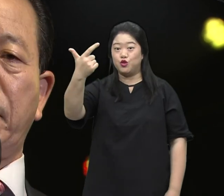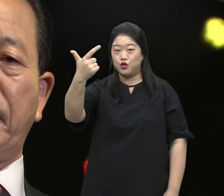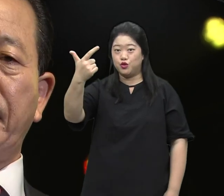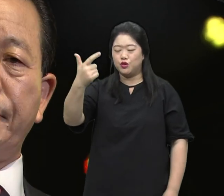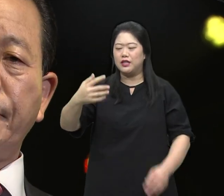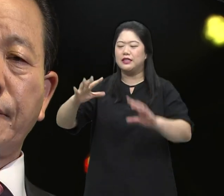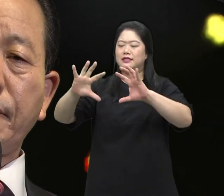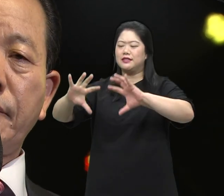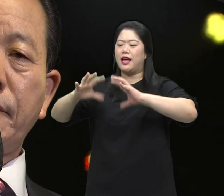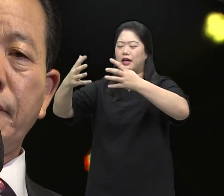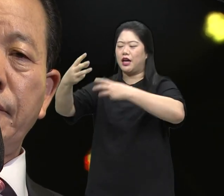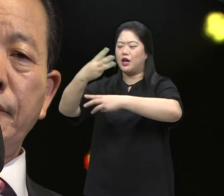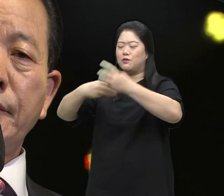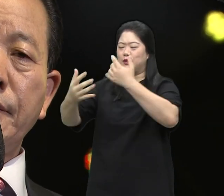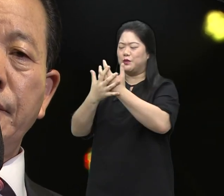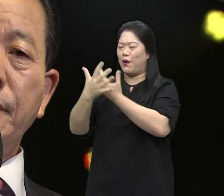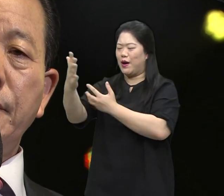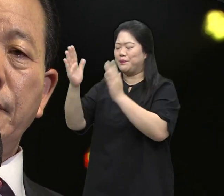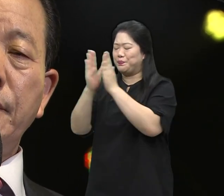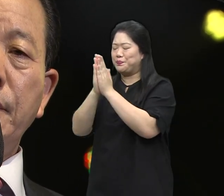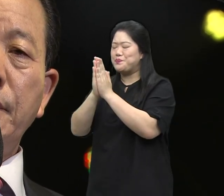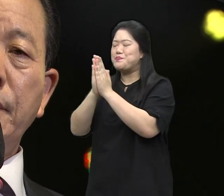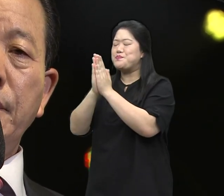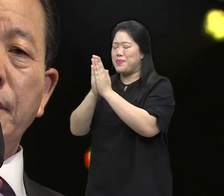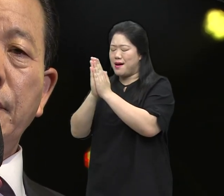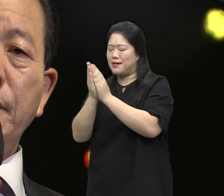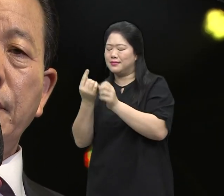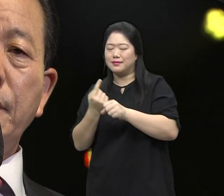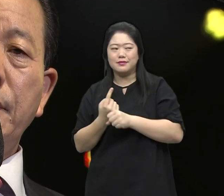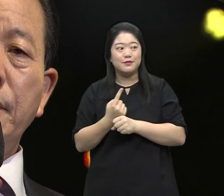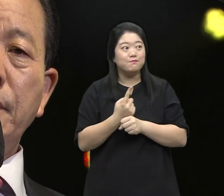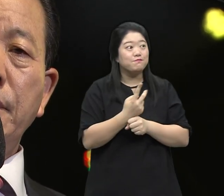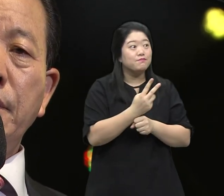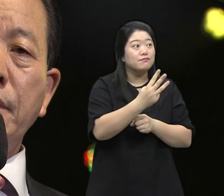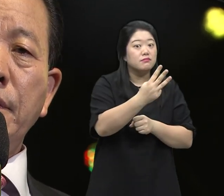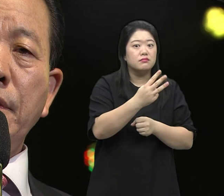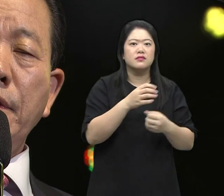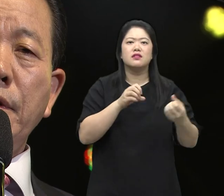That I prayed this way At the 2016 WRC And this is how God answered